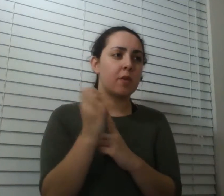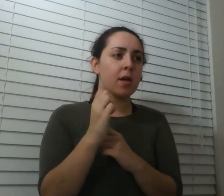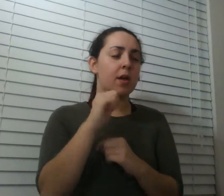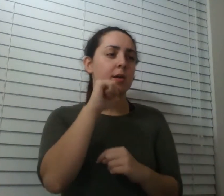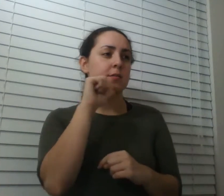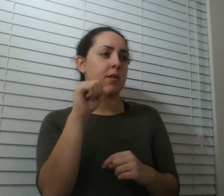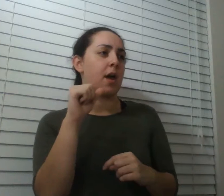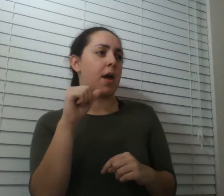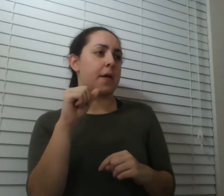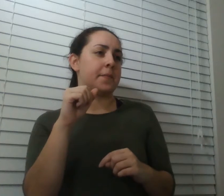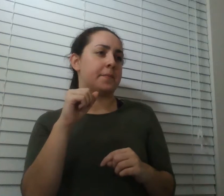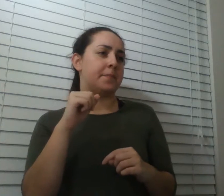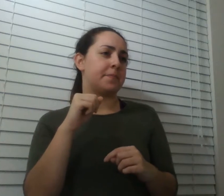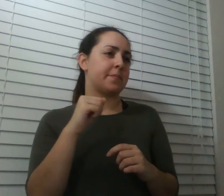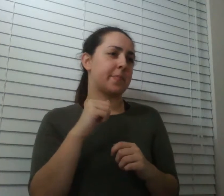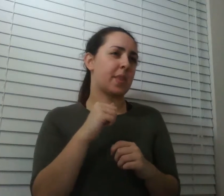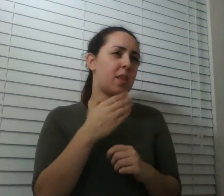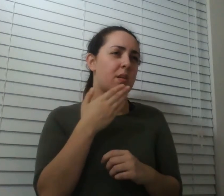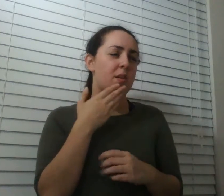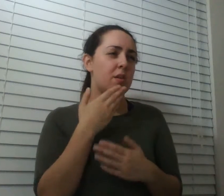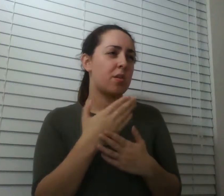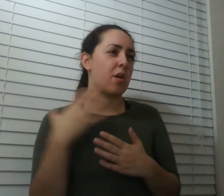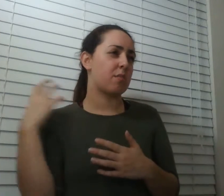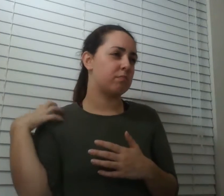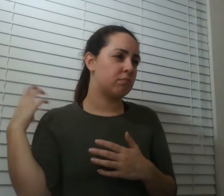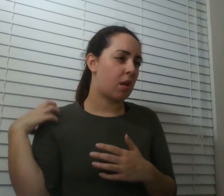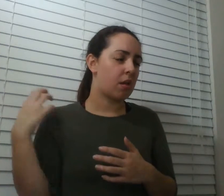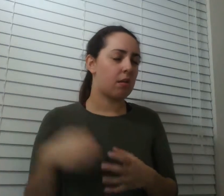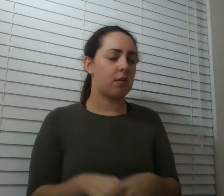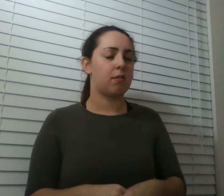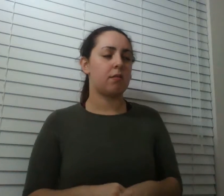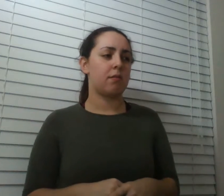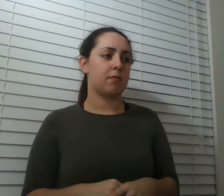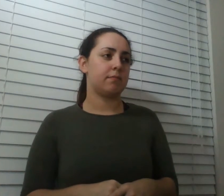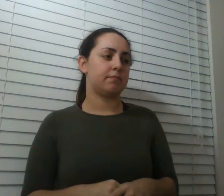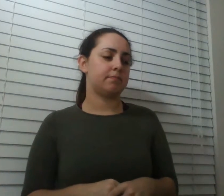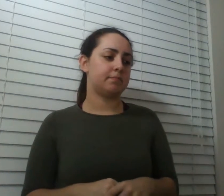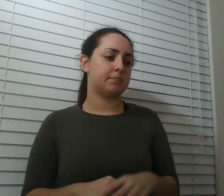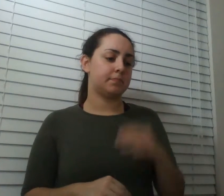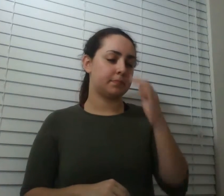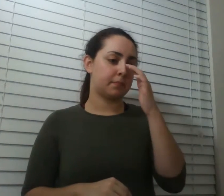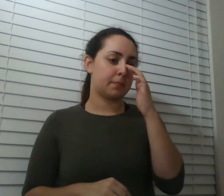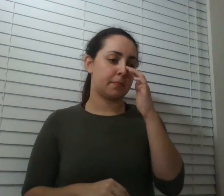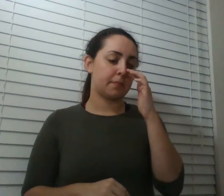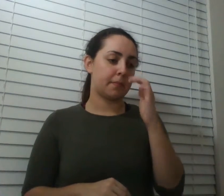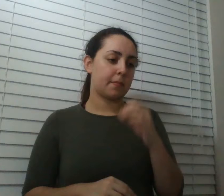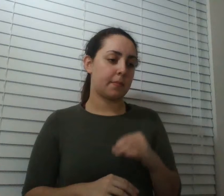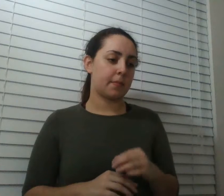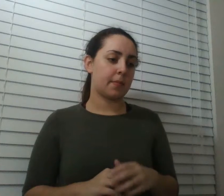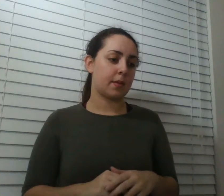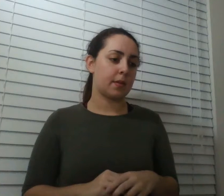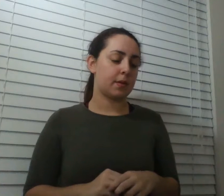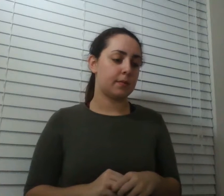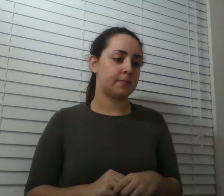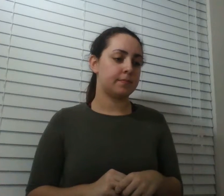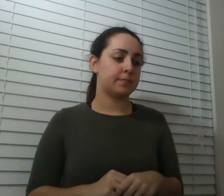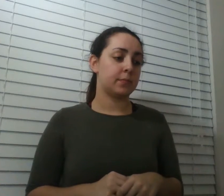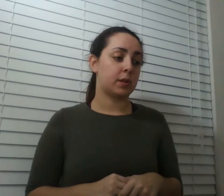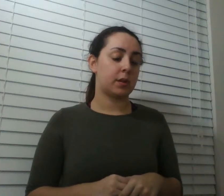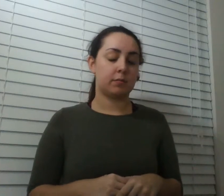no leadership no we got no leadership yeah a little top heavy if you ask me and then they resent heavy yeah a little top heavy all right so two guys can lay in about